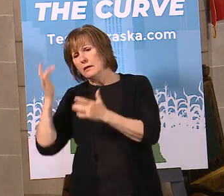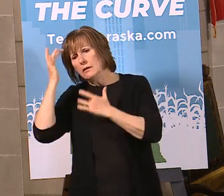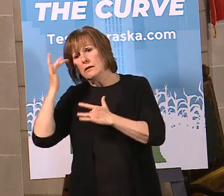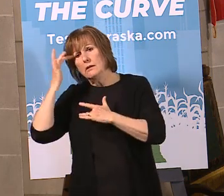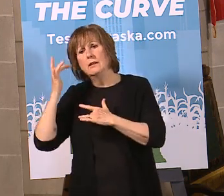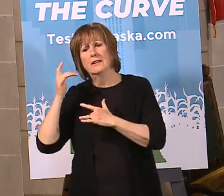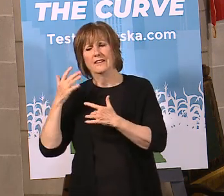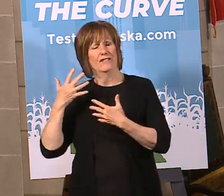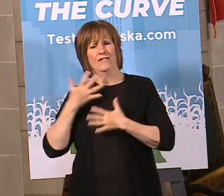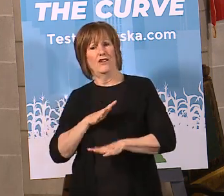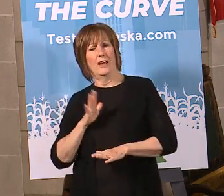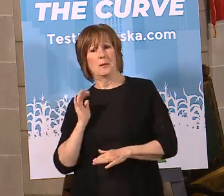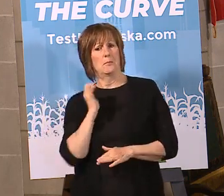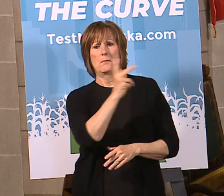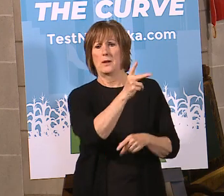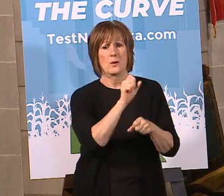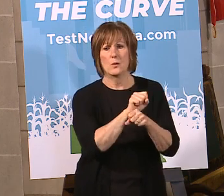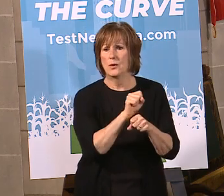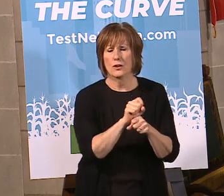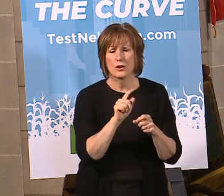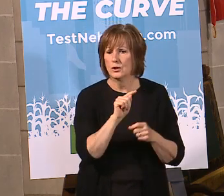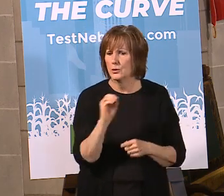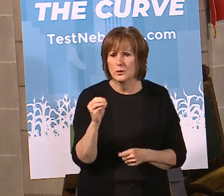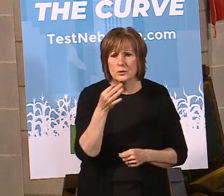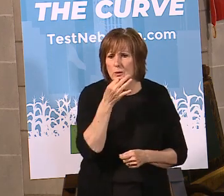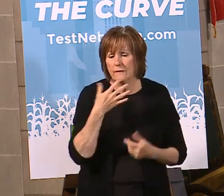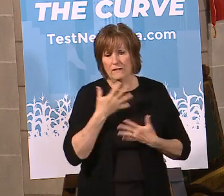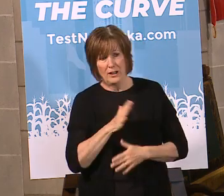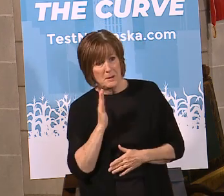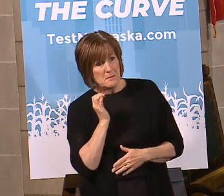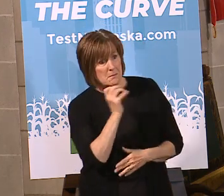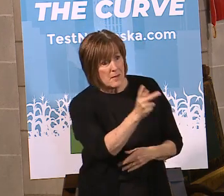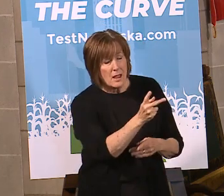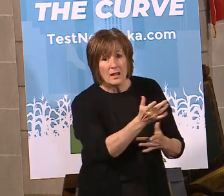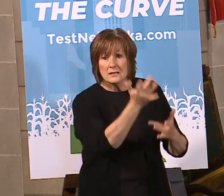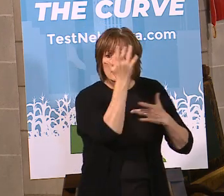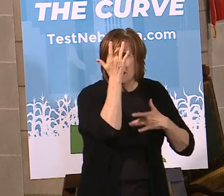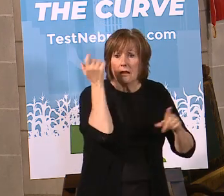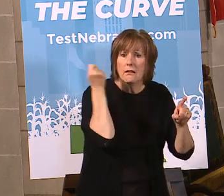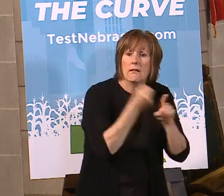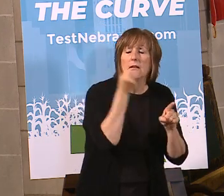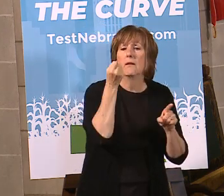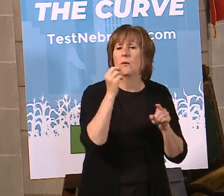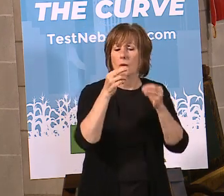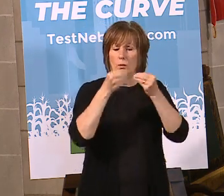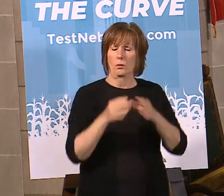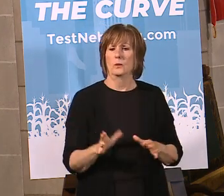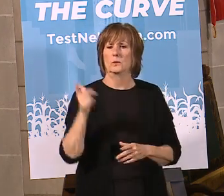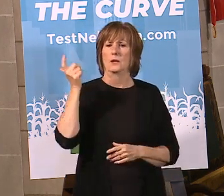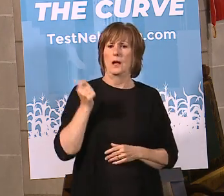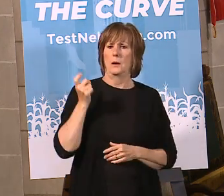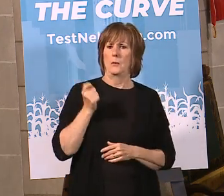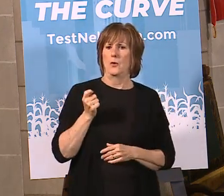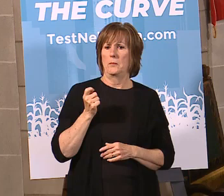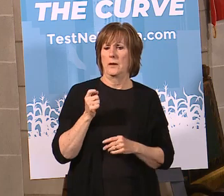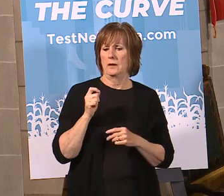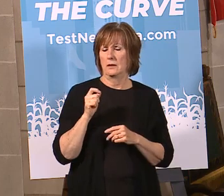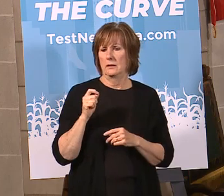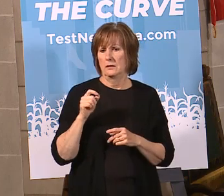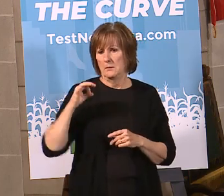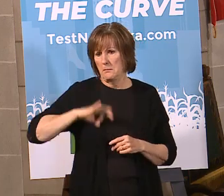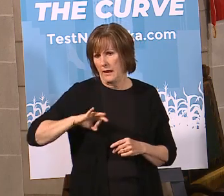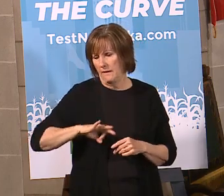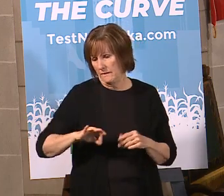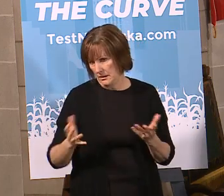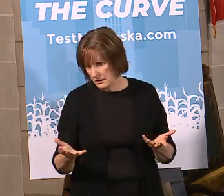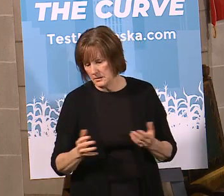afraid to go back to work too soon? If you're going back to work and getting sick and or losing their unemployment benefits, one case is a salon worker with COPD.